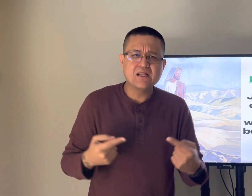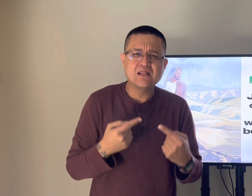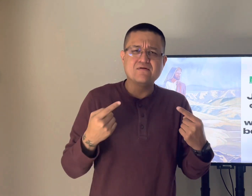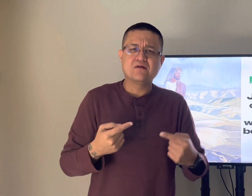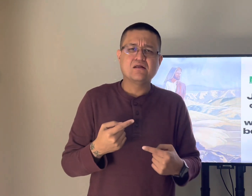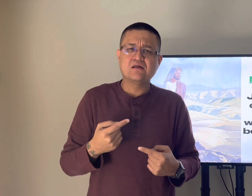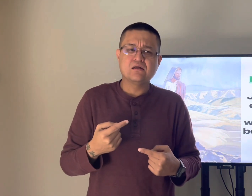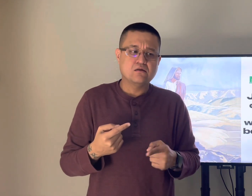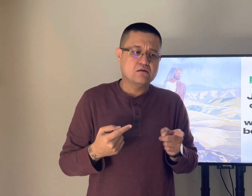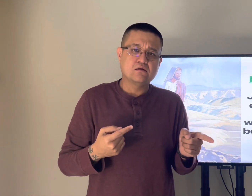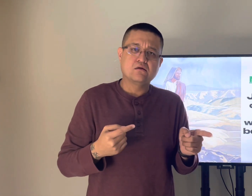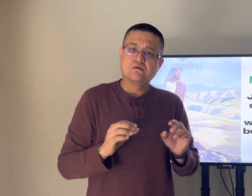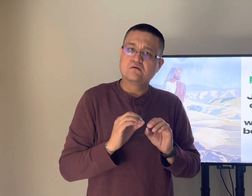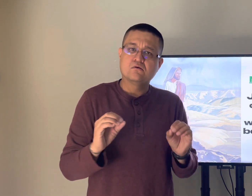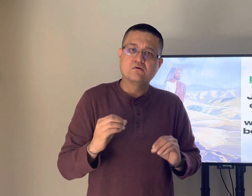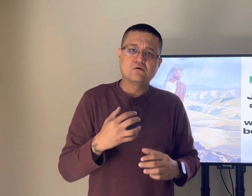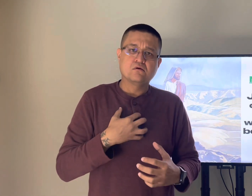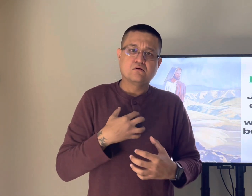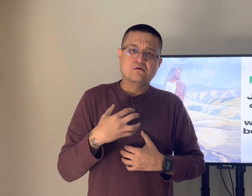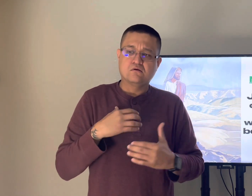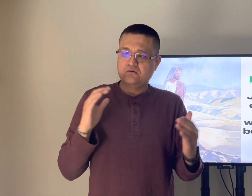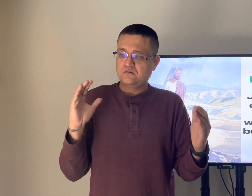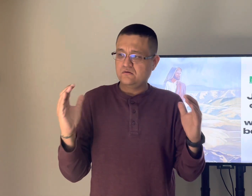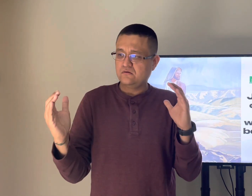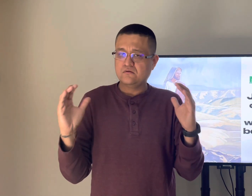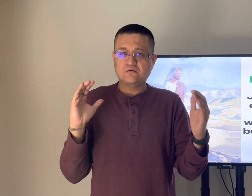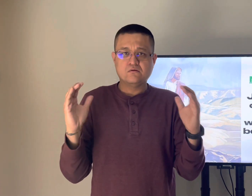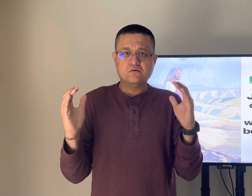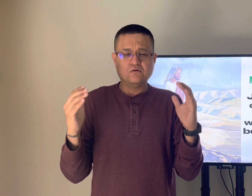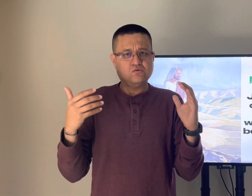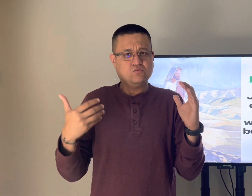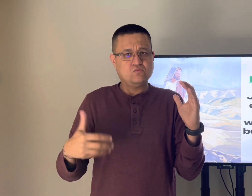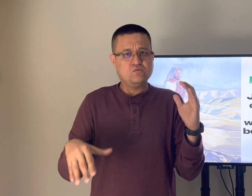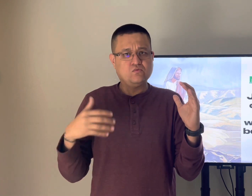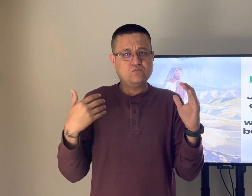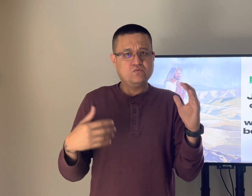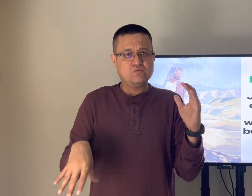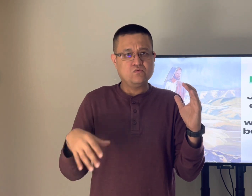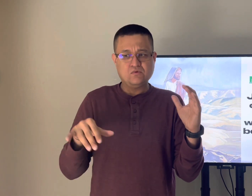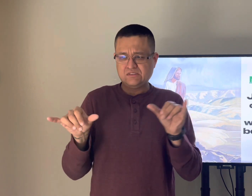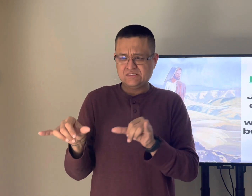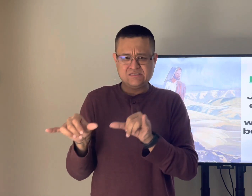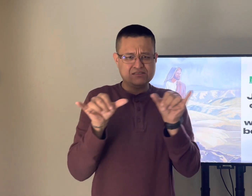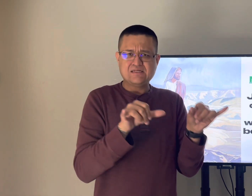jesus experienced that that tiredness and that hungry that hunger but he did not complain